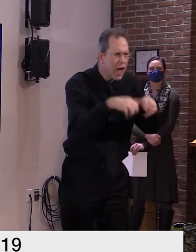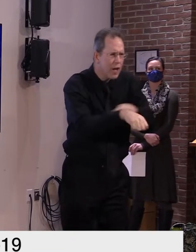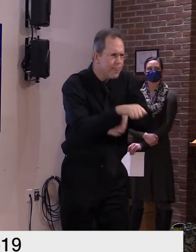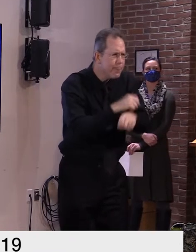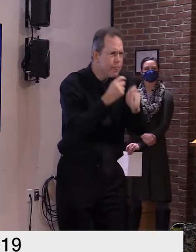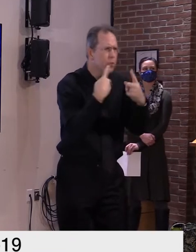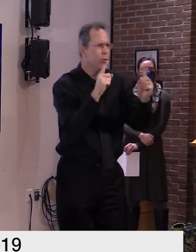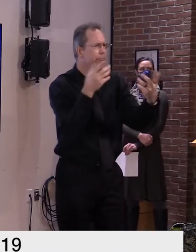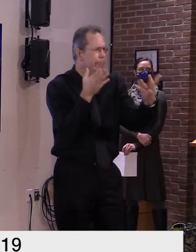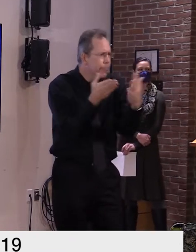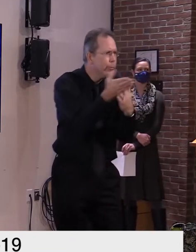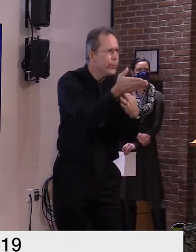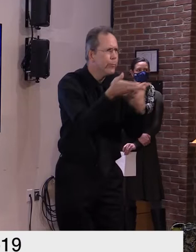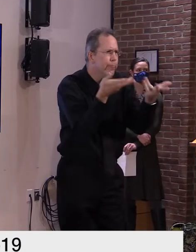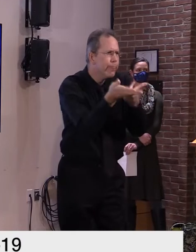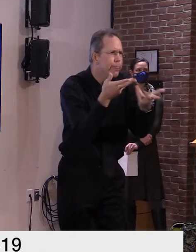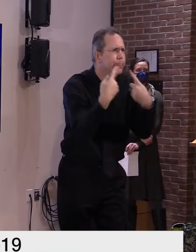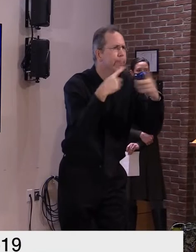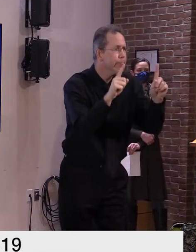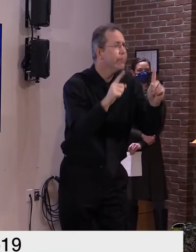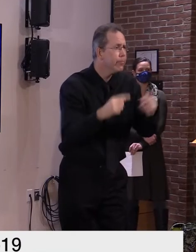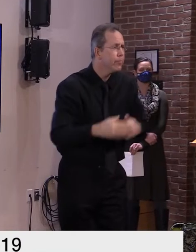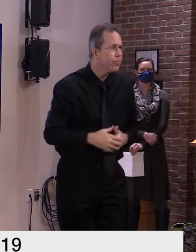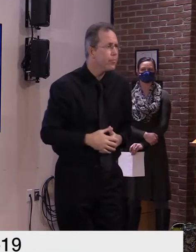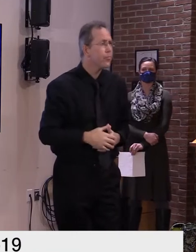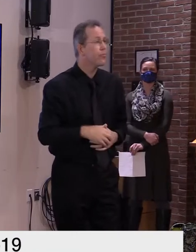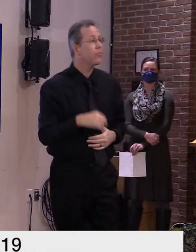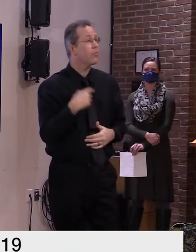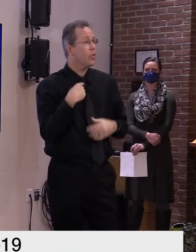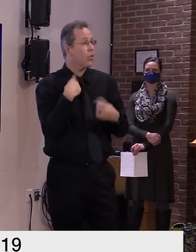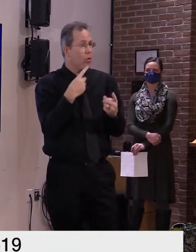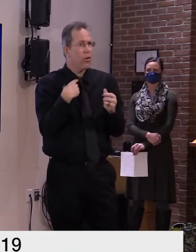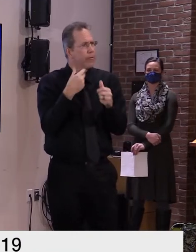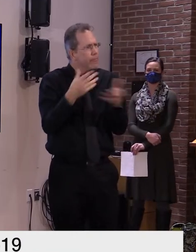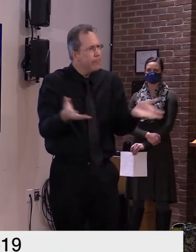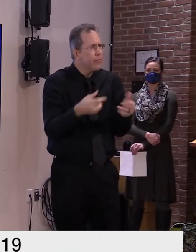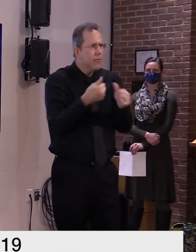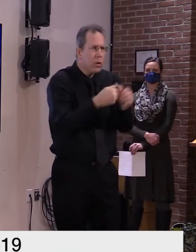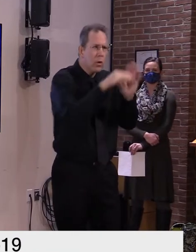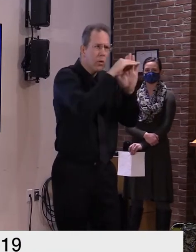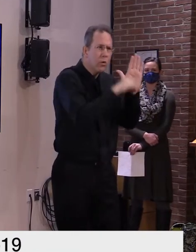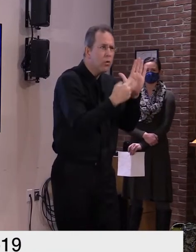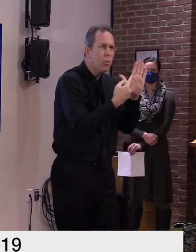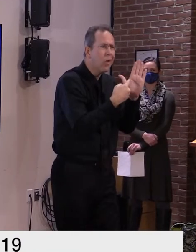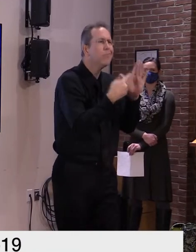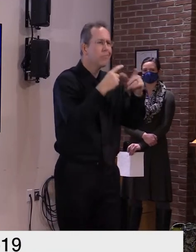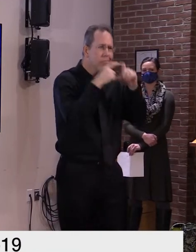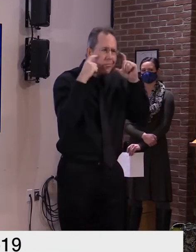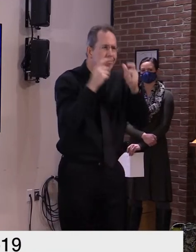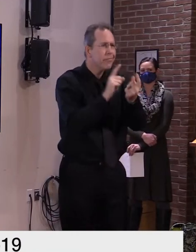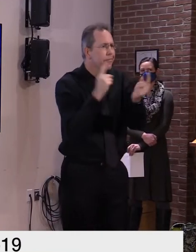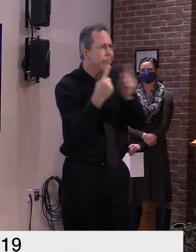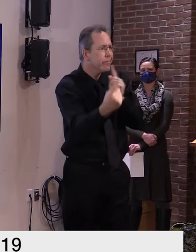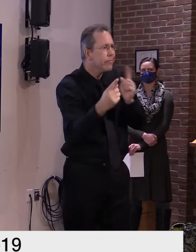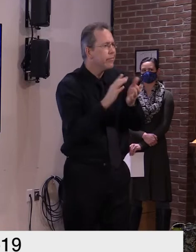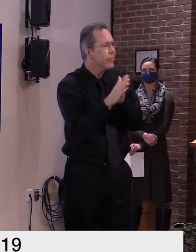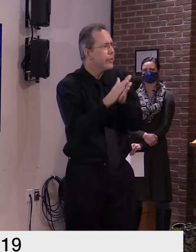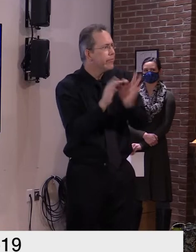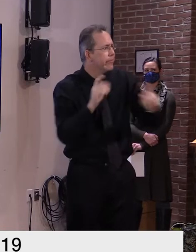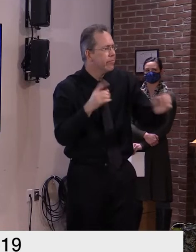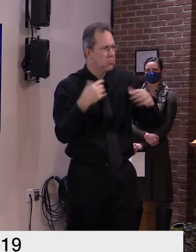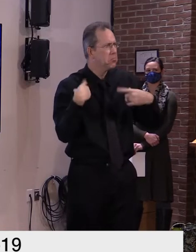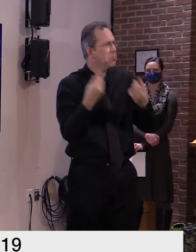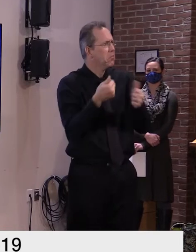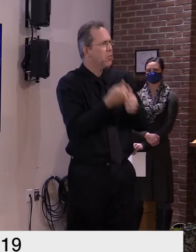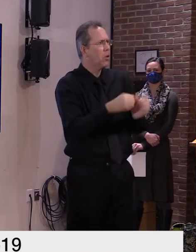that students are adhering to the rules of mask wearing hand washing and social distancing without complaint the recurring theme is that they are simply